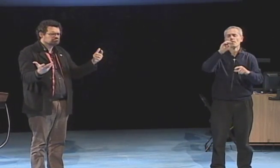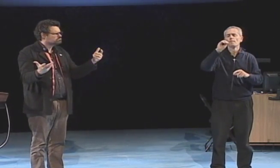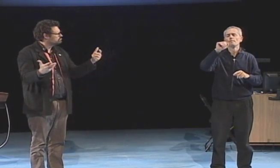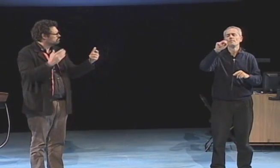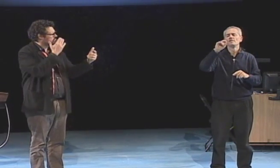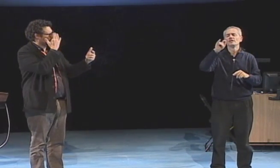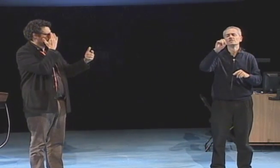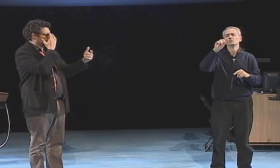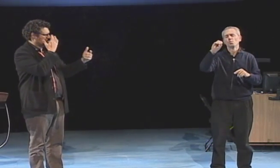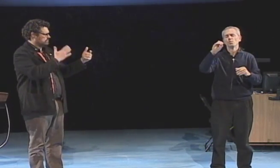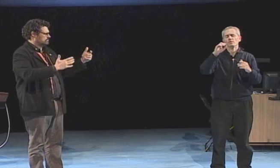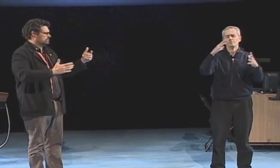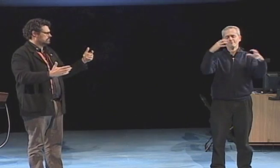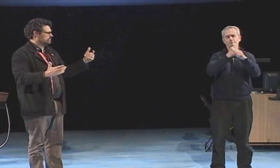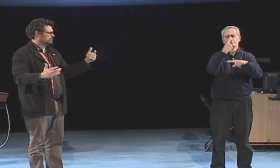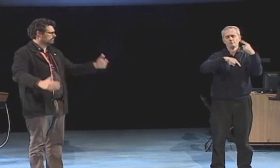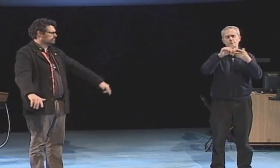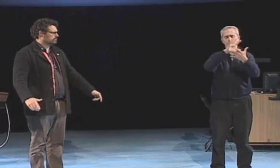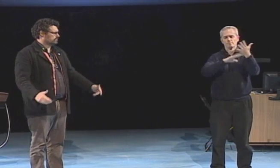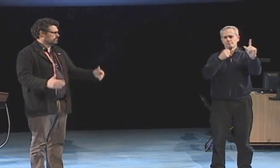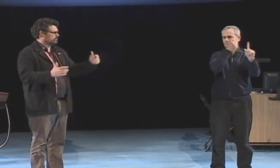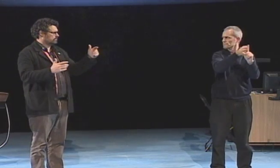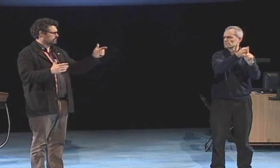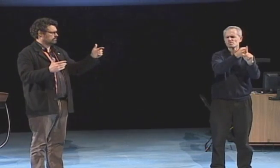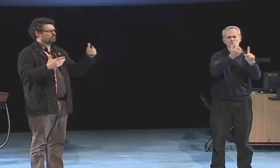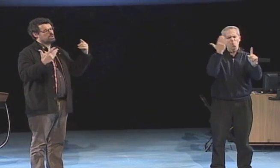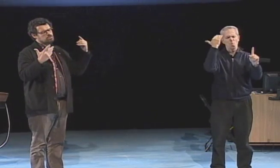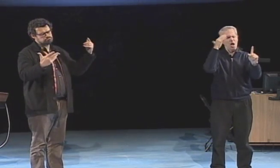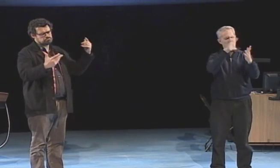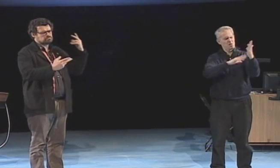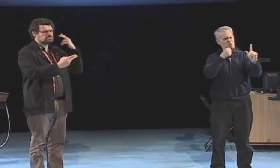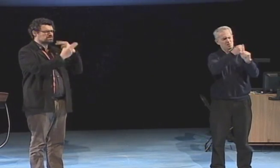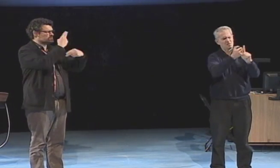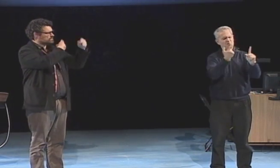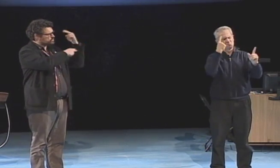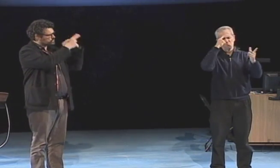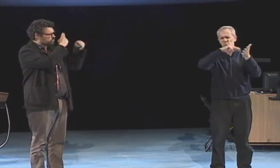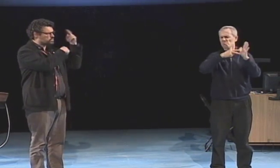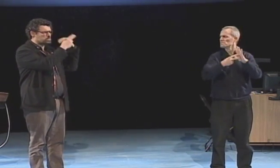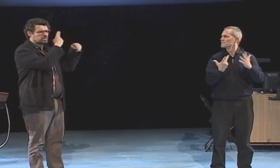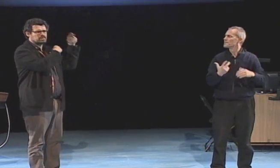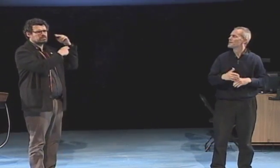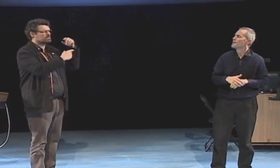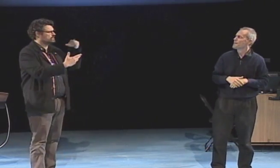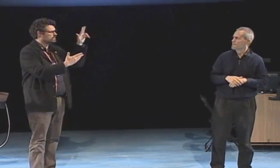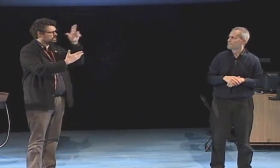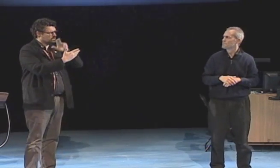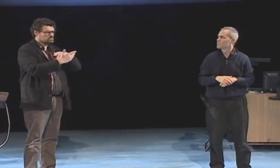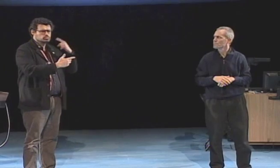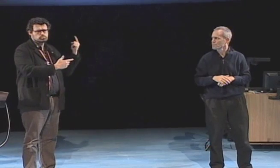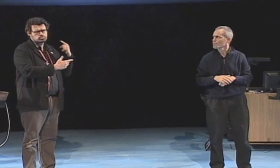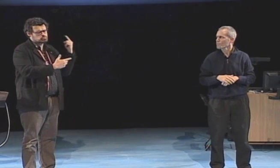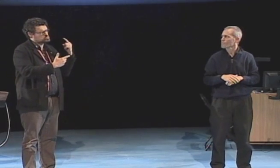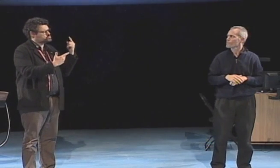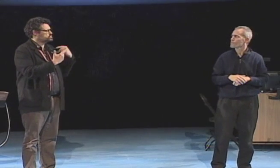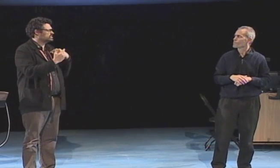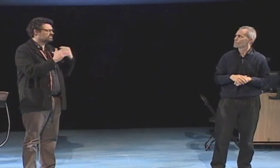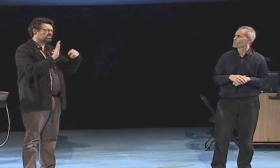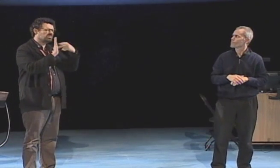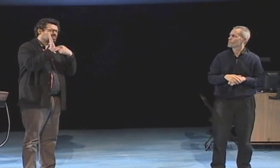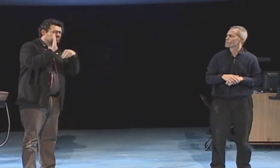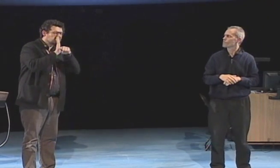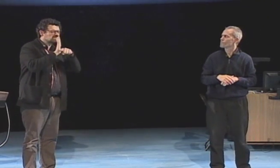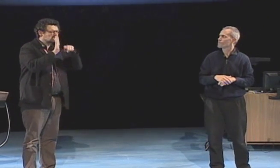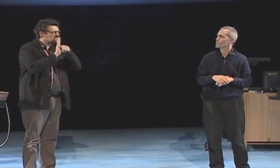My manifesto, that's the sign for manifesto. The reason for that, using that